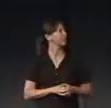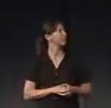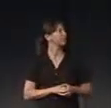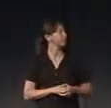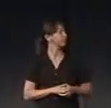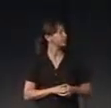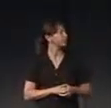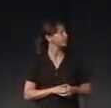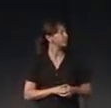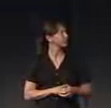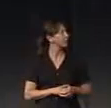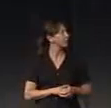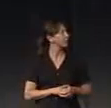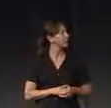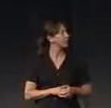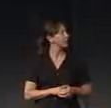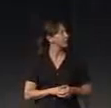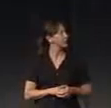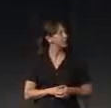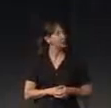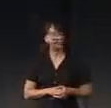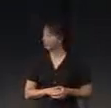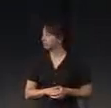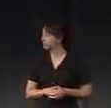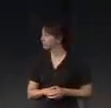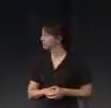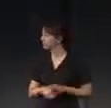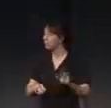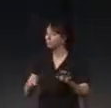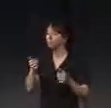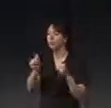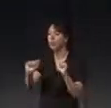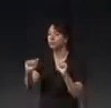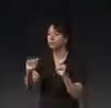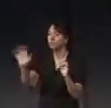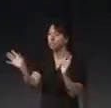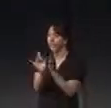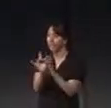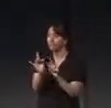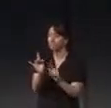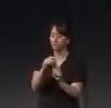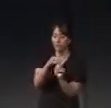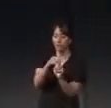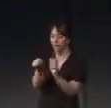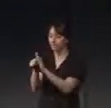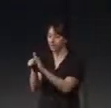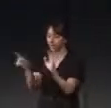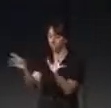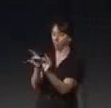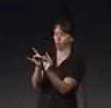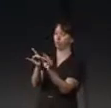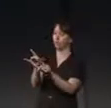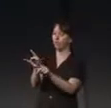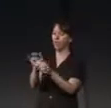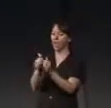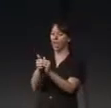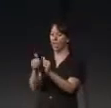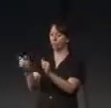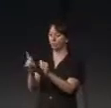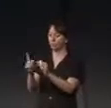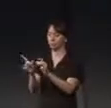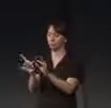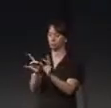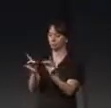We were simulating. We tried to do it with magnet, positive and negative of how people might be able to move in the